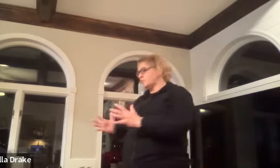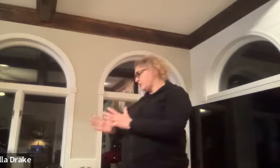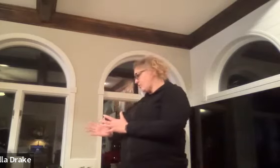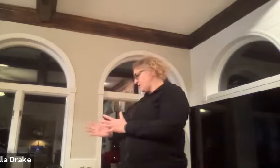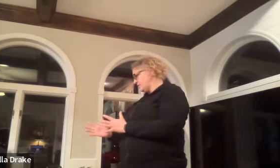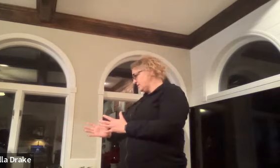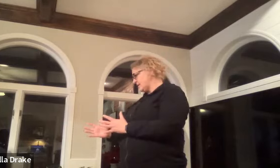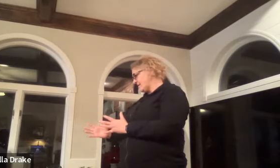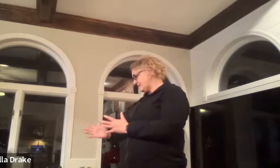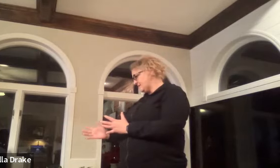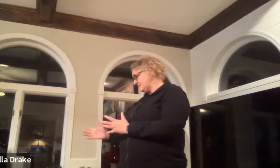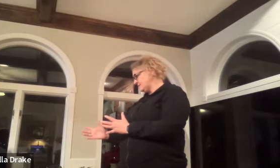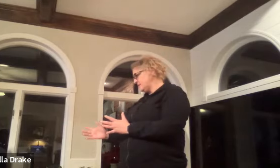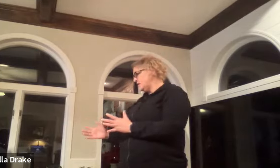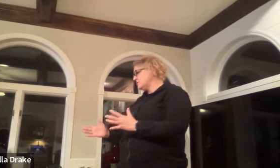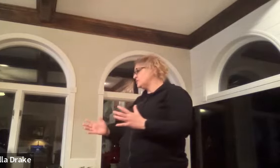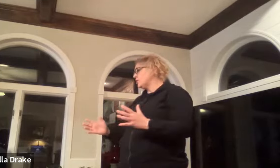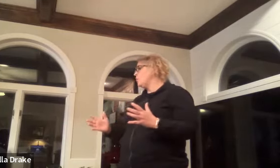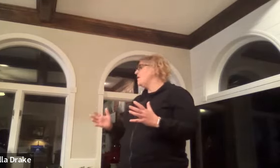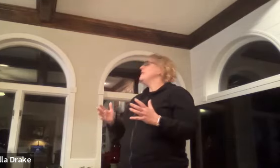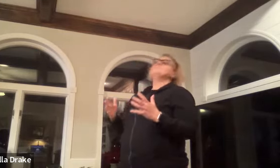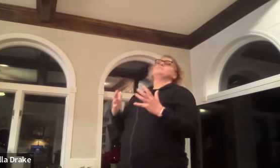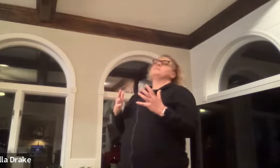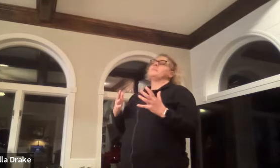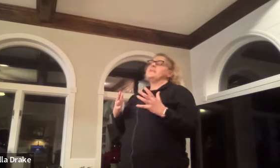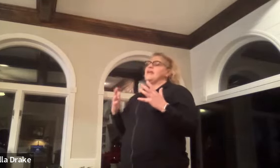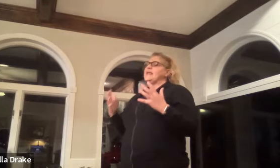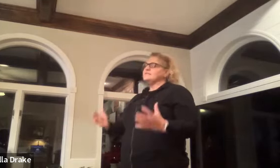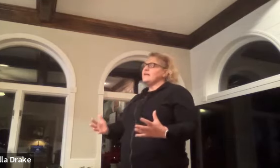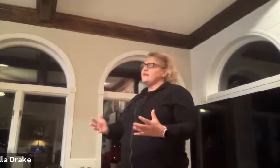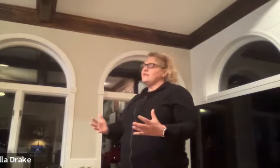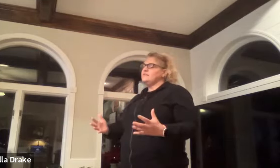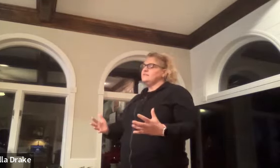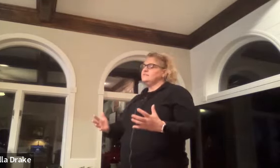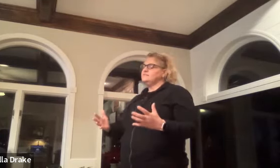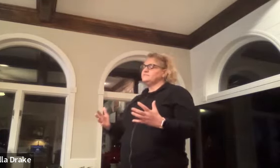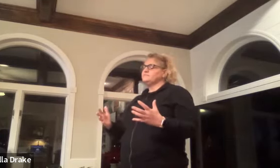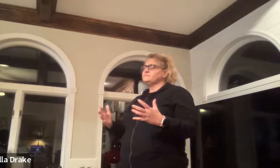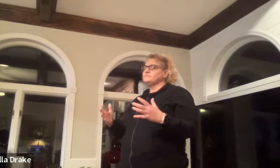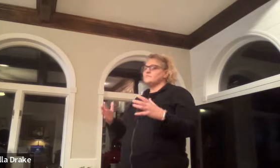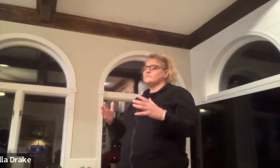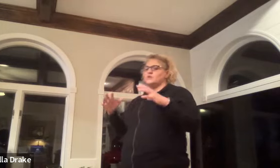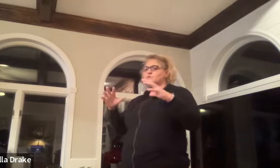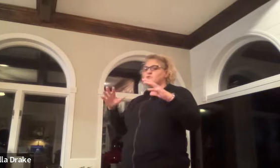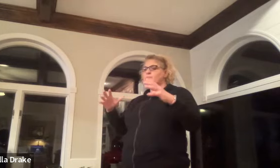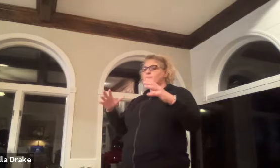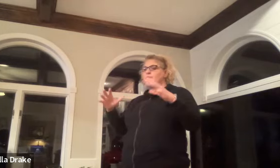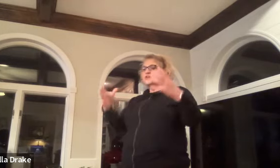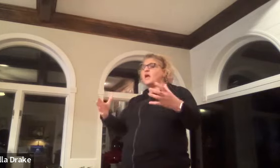word order does that make sense so in asl you talk about your